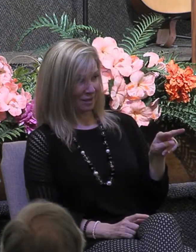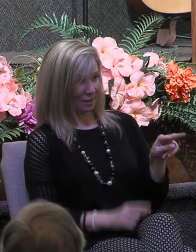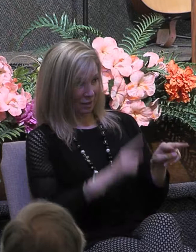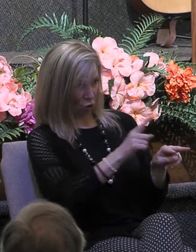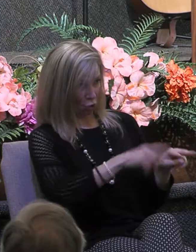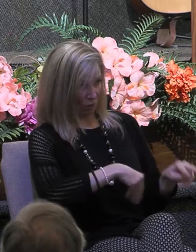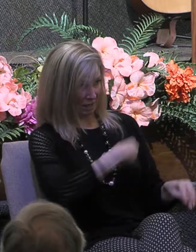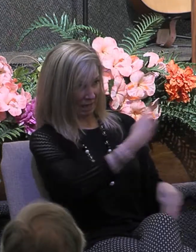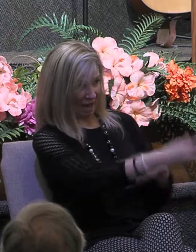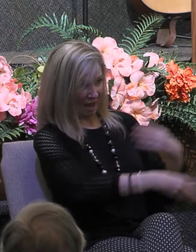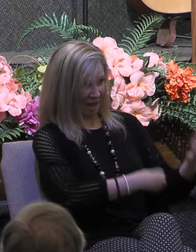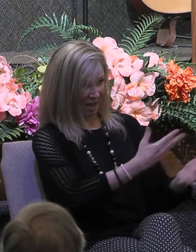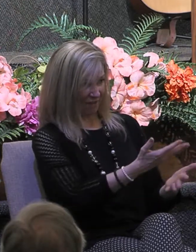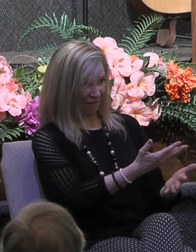they sounded a trumpet